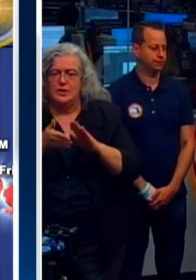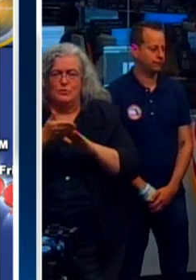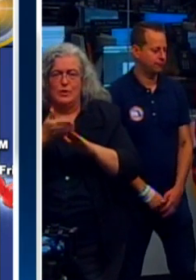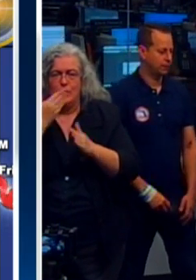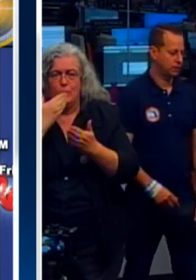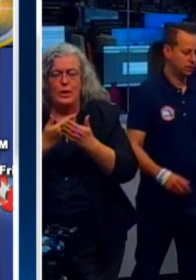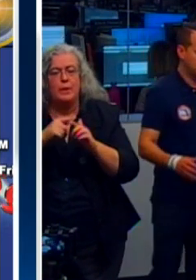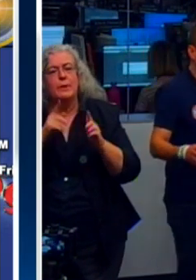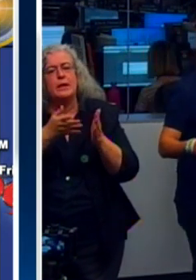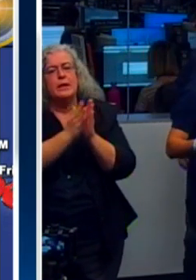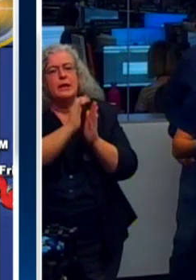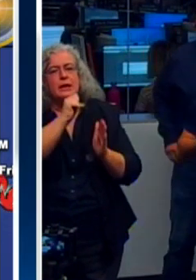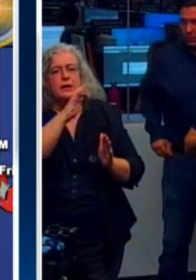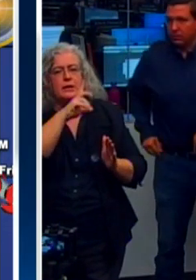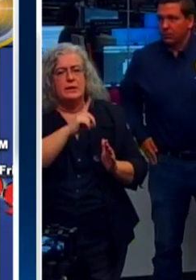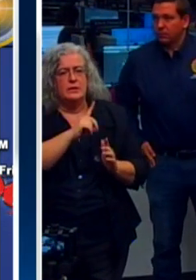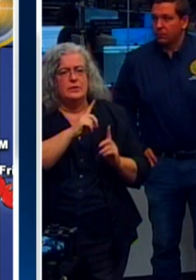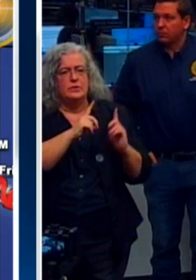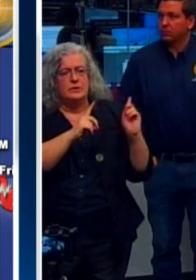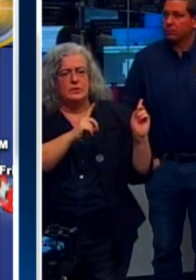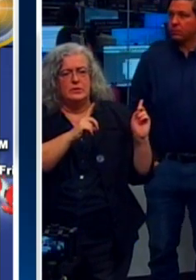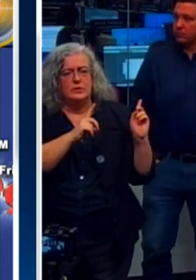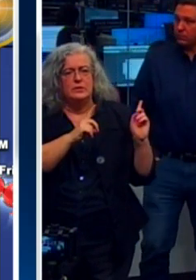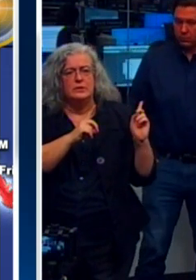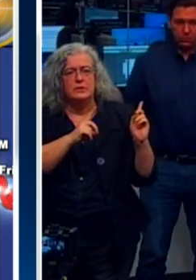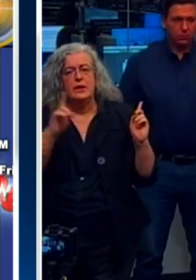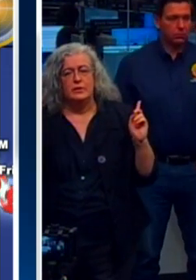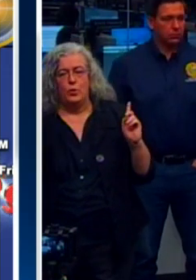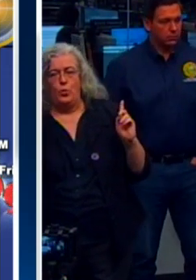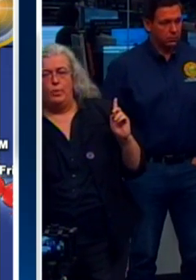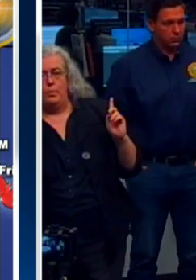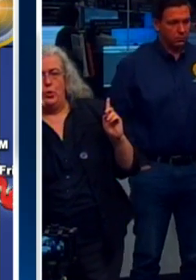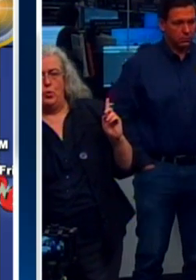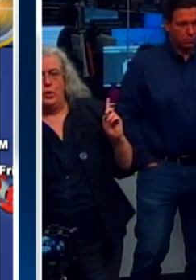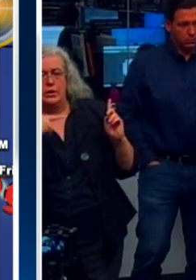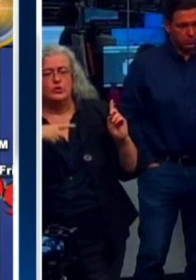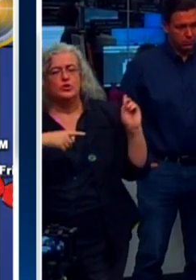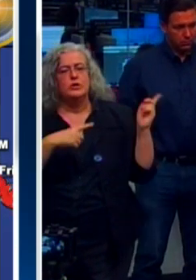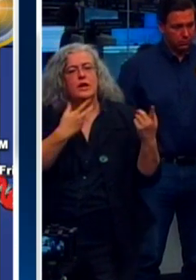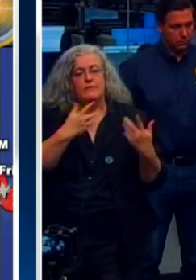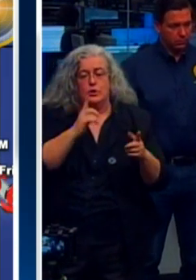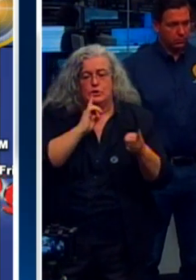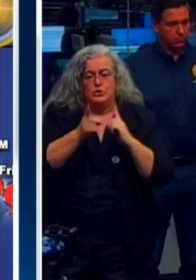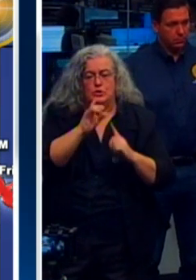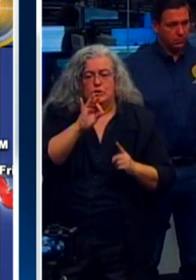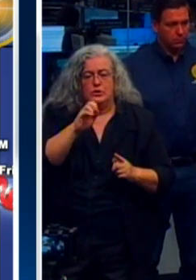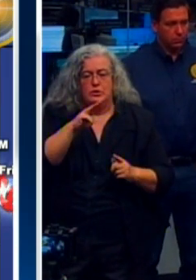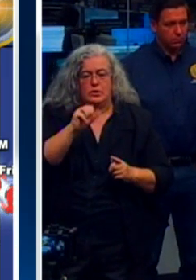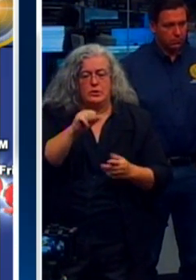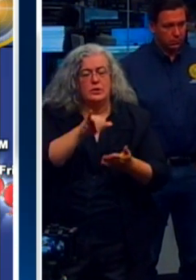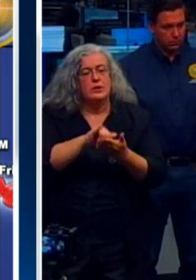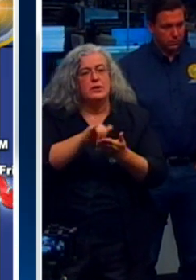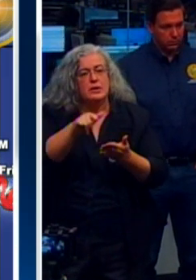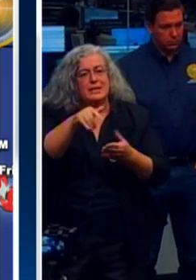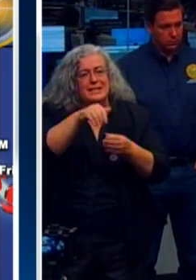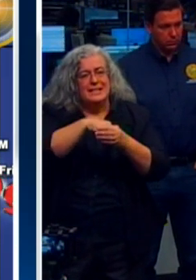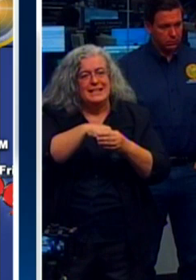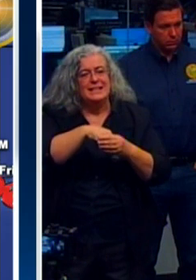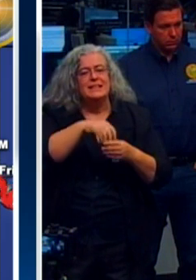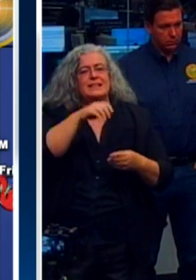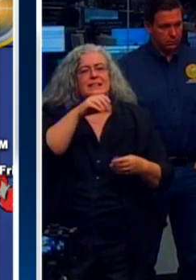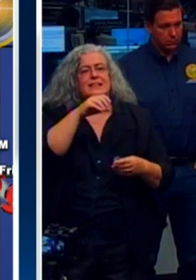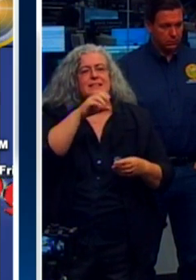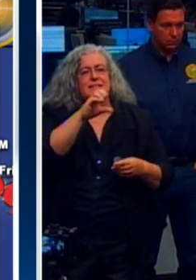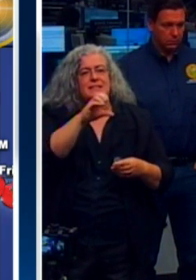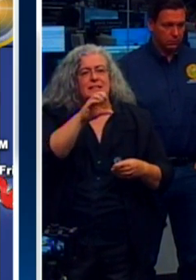can talk about what we're doing there. And just one more question after this. So I've already addressed that with FEMA about the money that is at the CRC